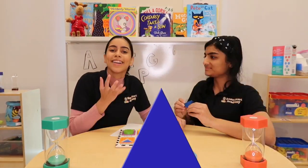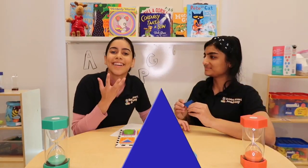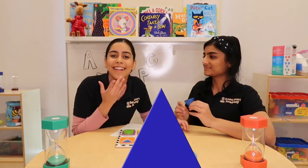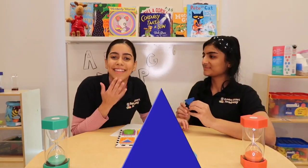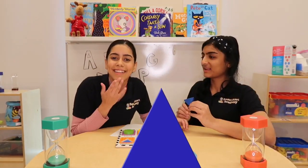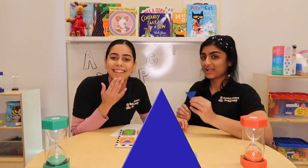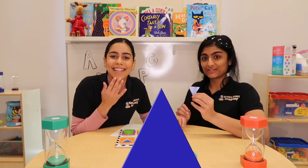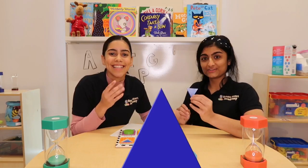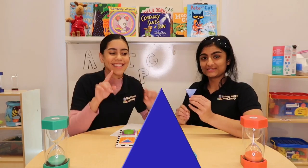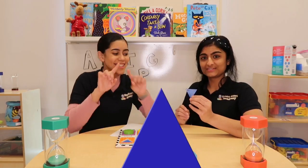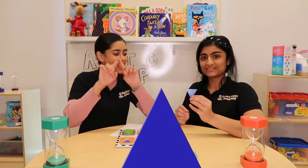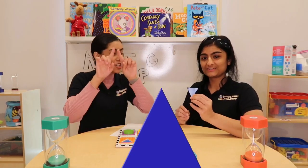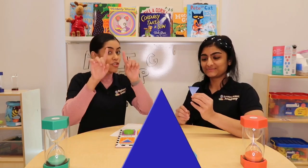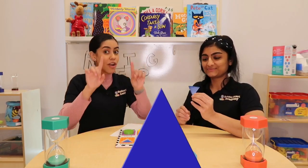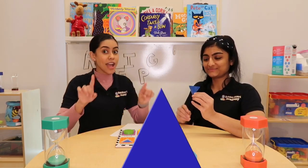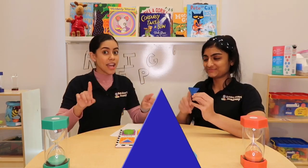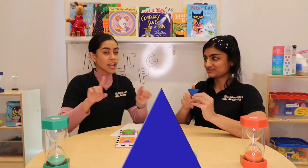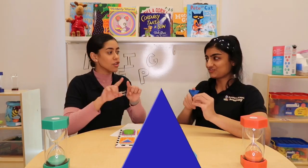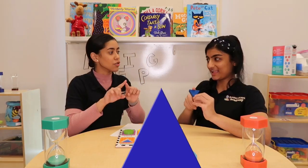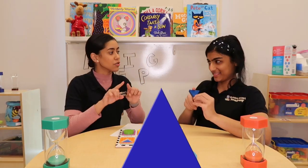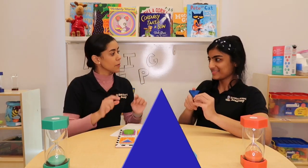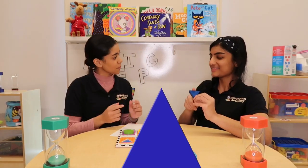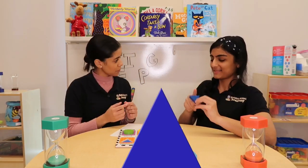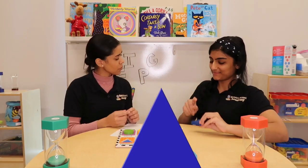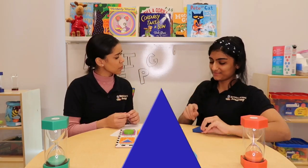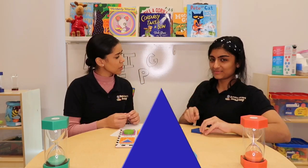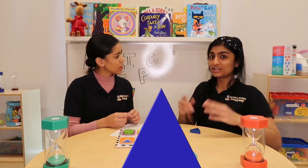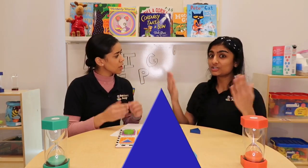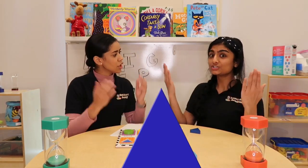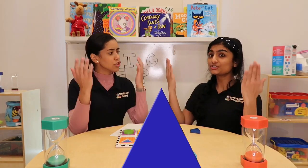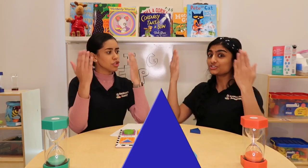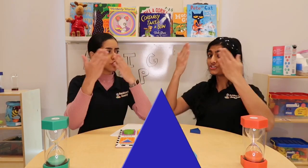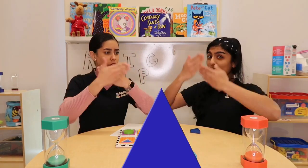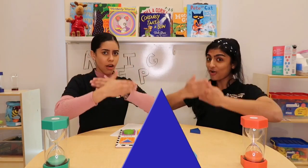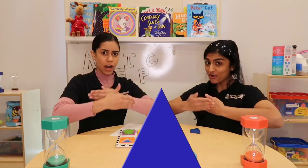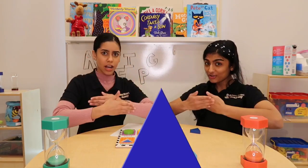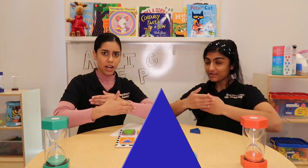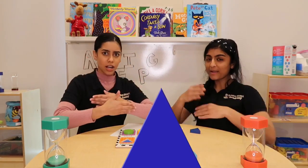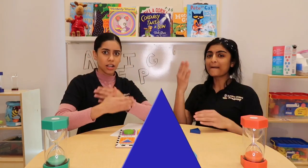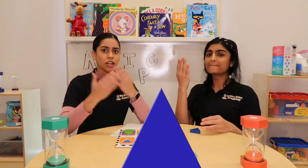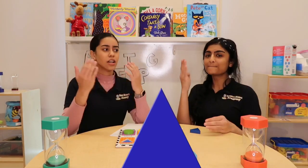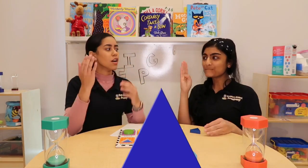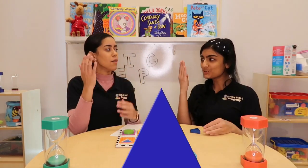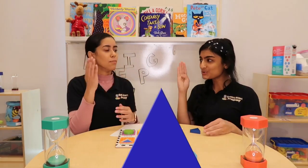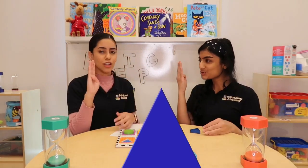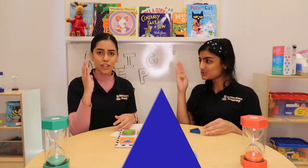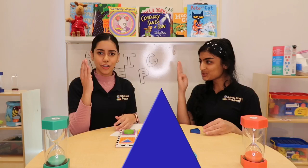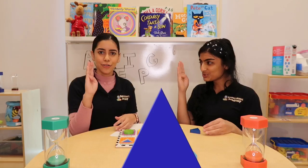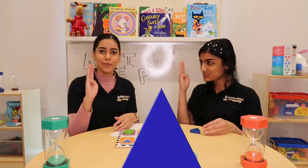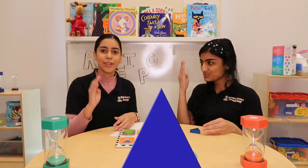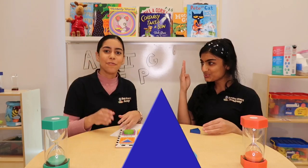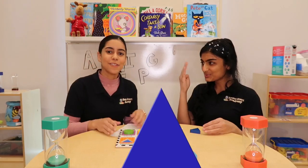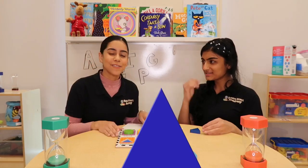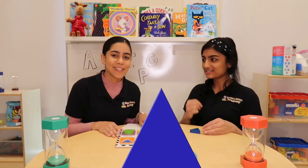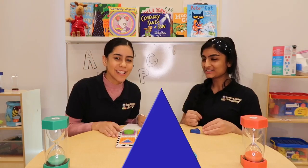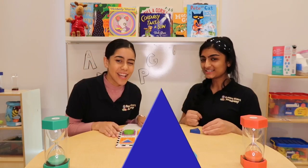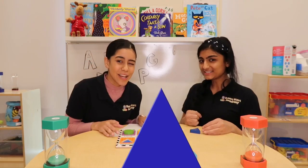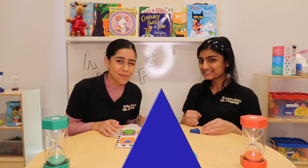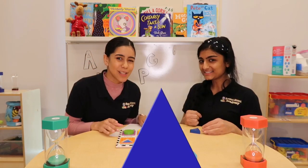color is the triangle? Dark blue. Can we do it a little bit